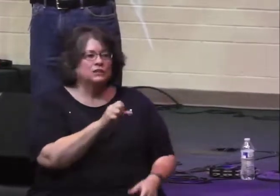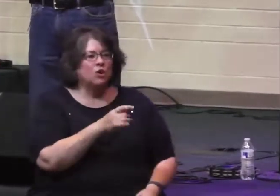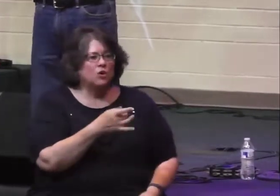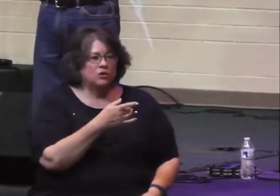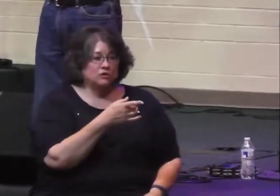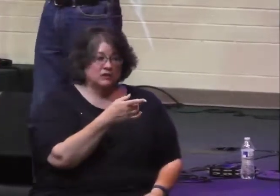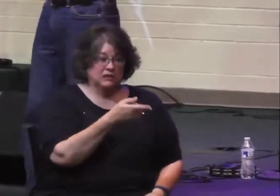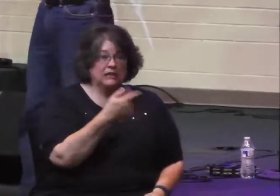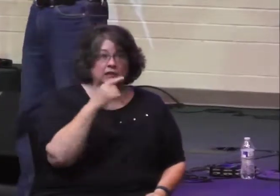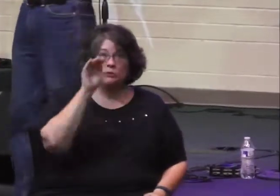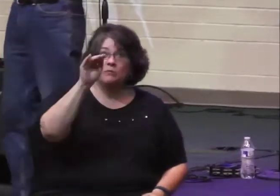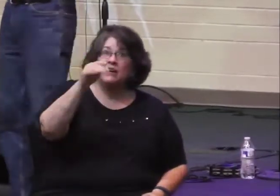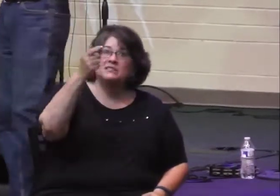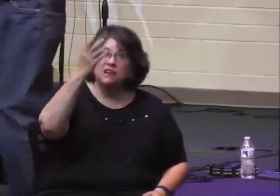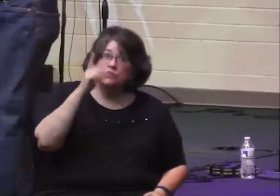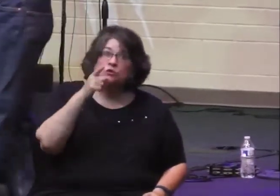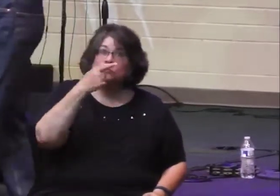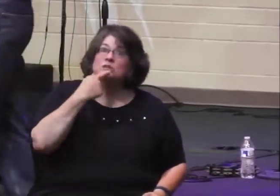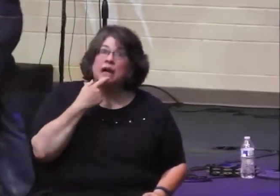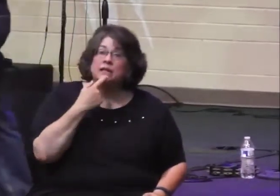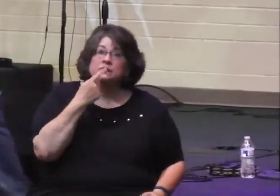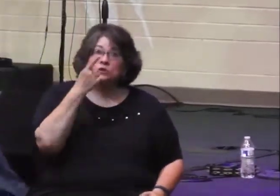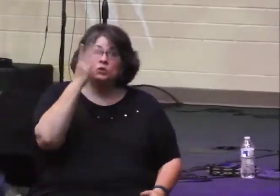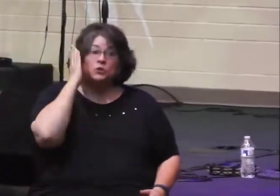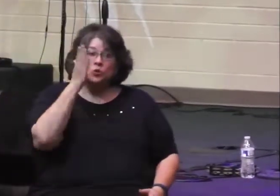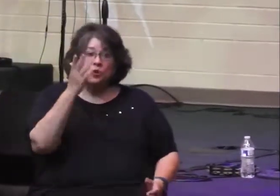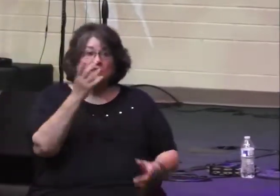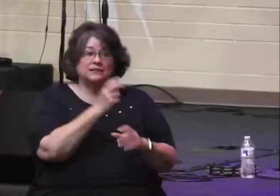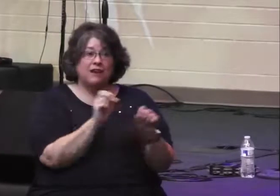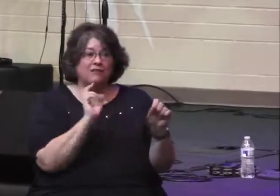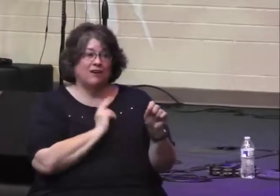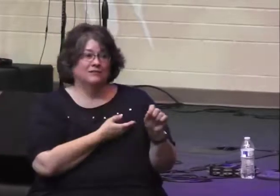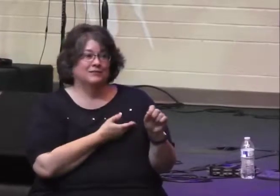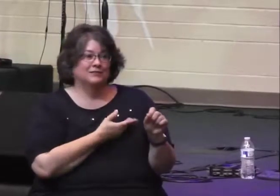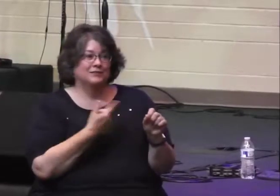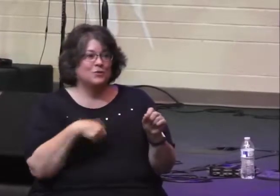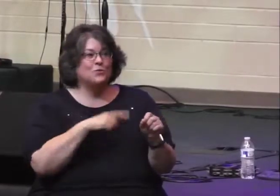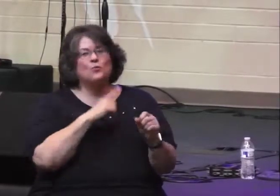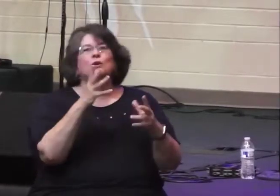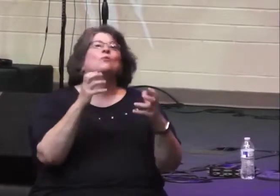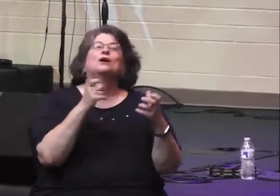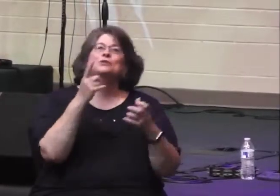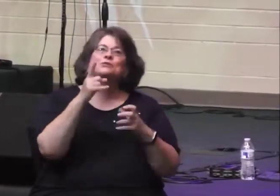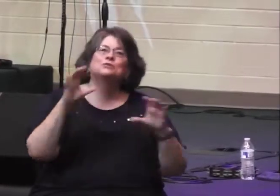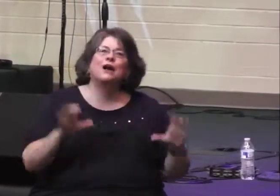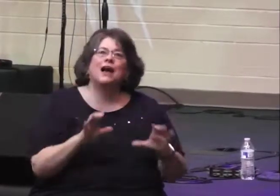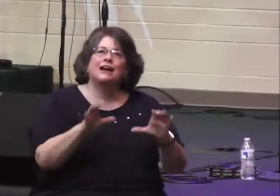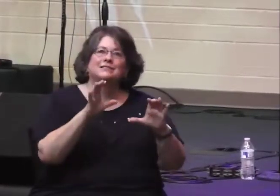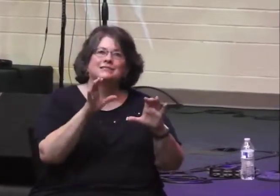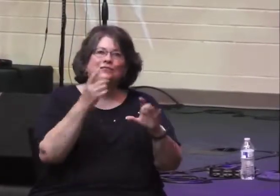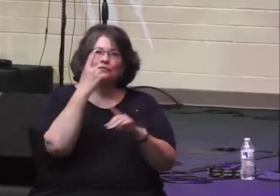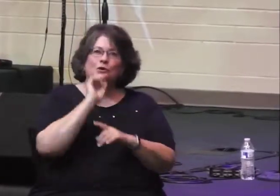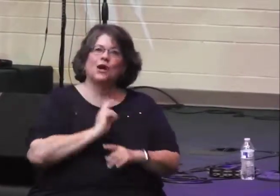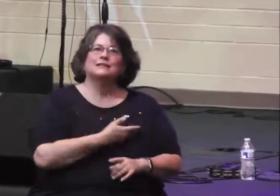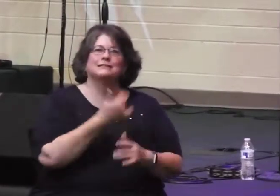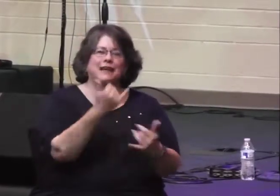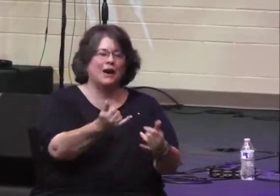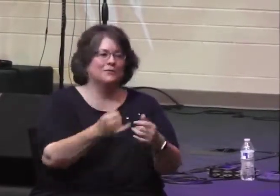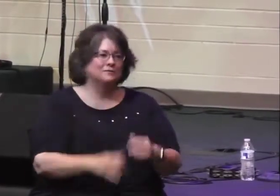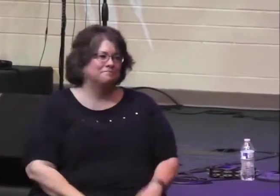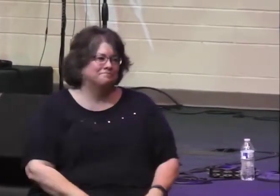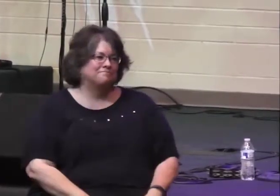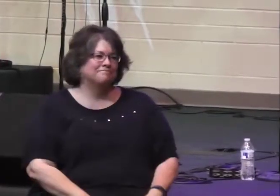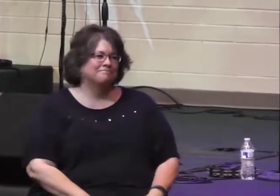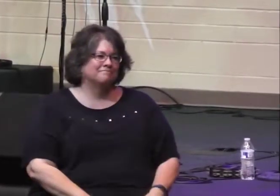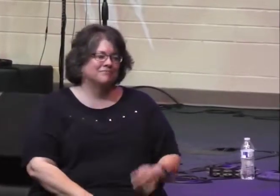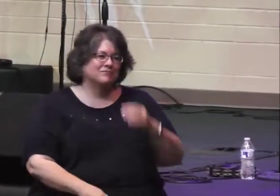when you said, yes, you would hear, yes, you will save us. We're claiming that promise, Lord, act on our